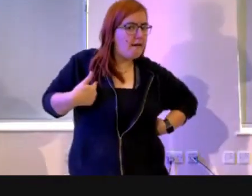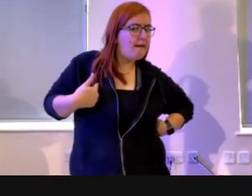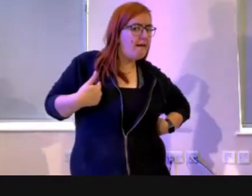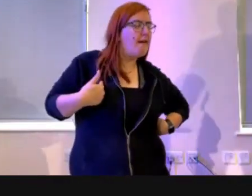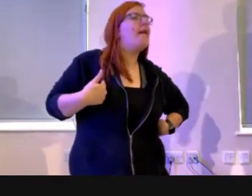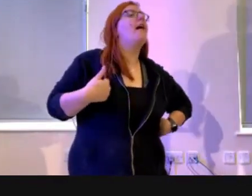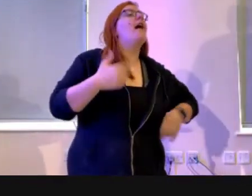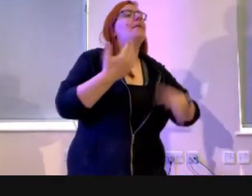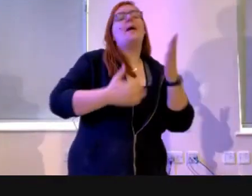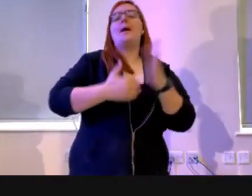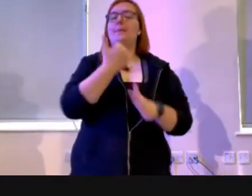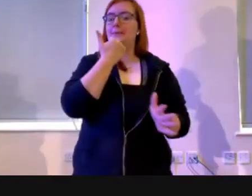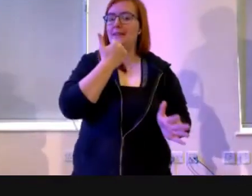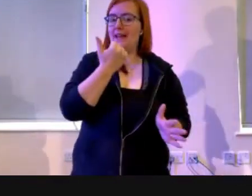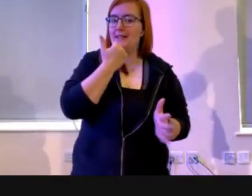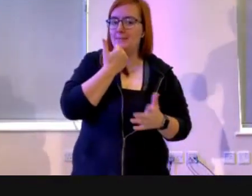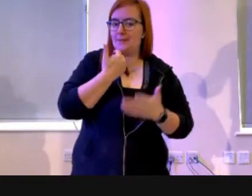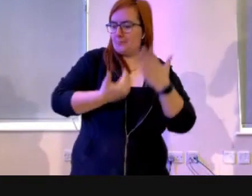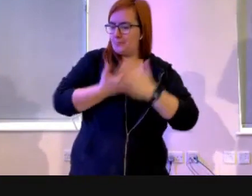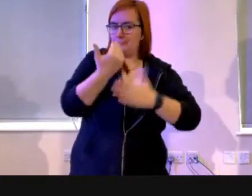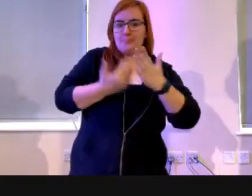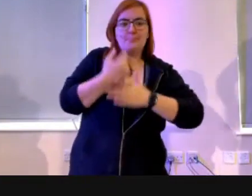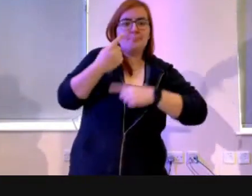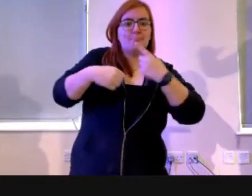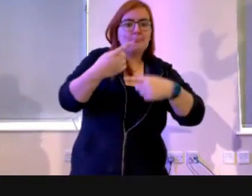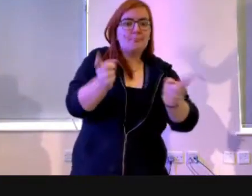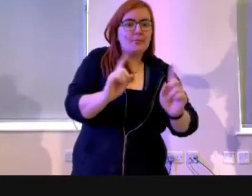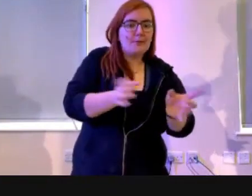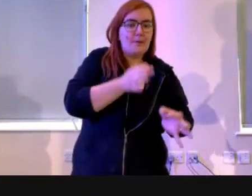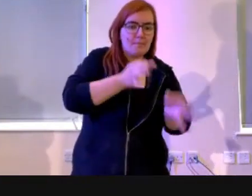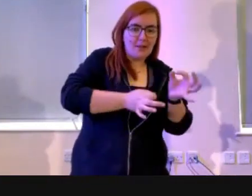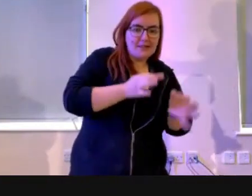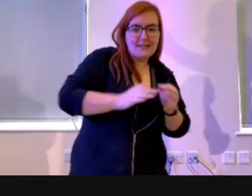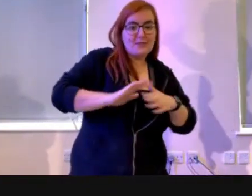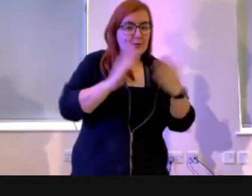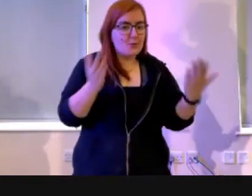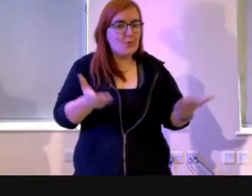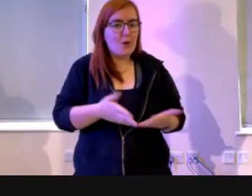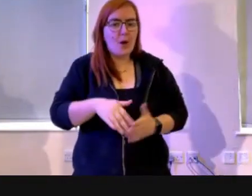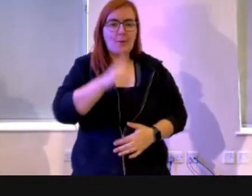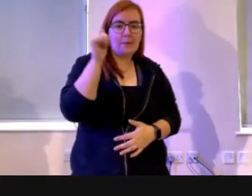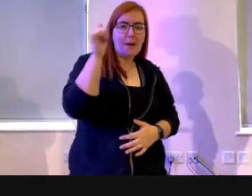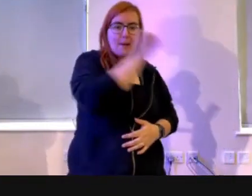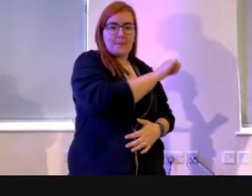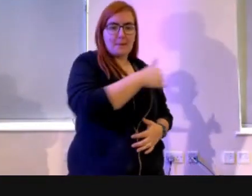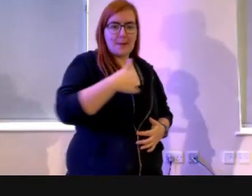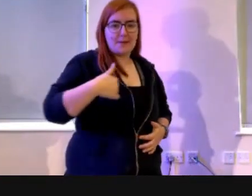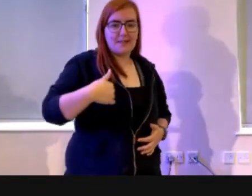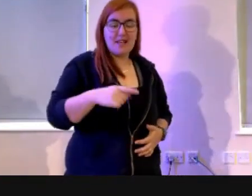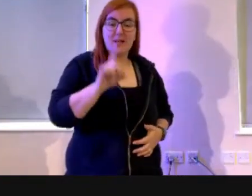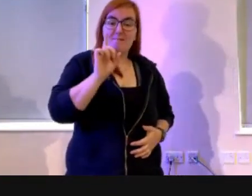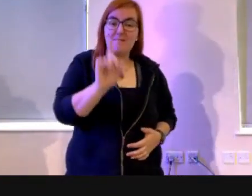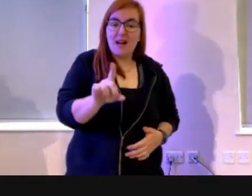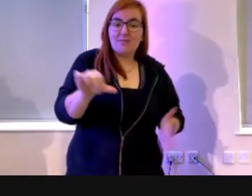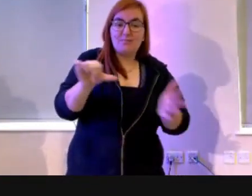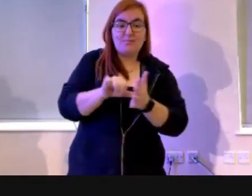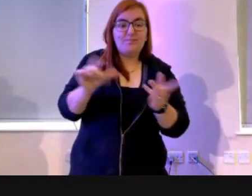to date with all the current affairs and what's going on in politics and the world. But the downside of that is it makes me very